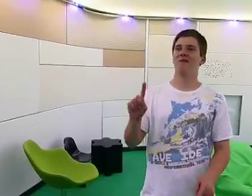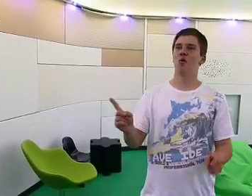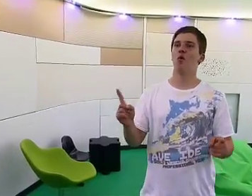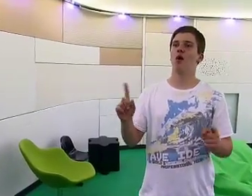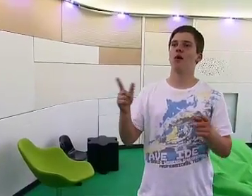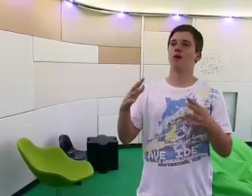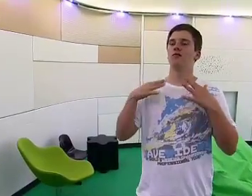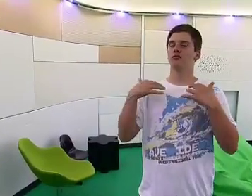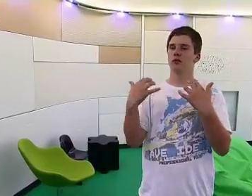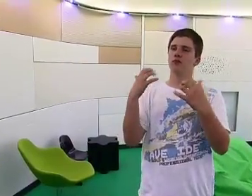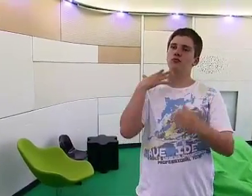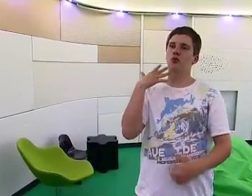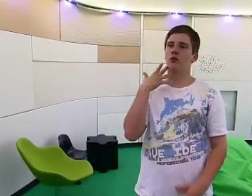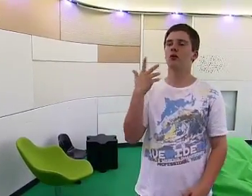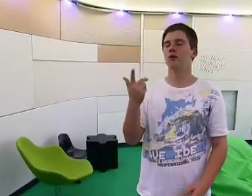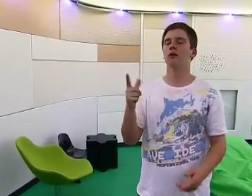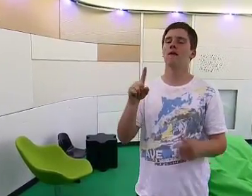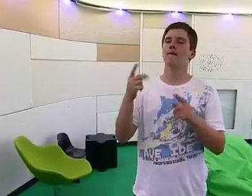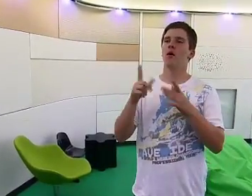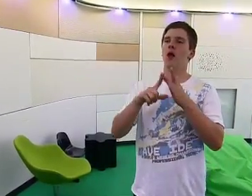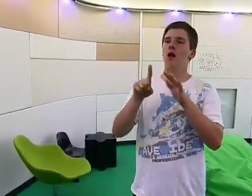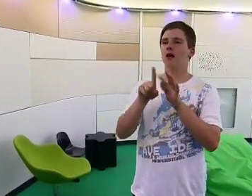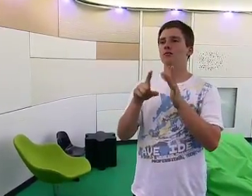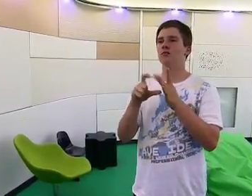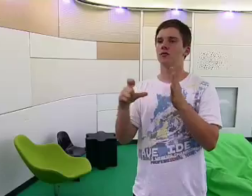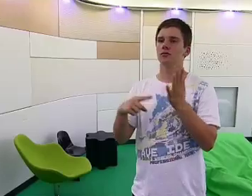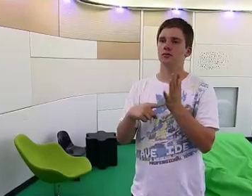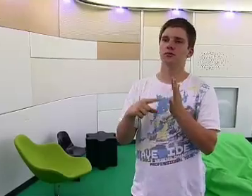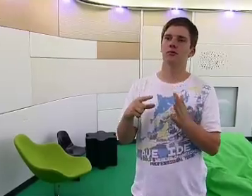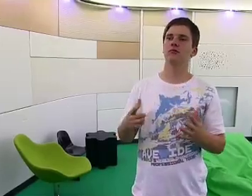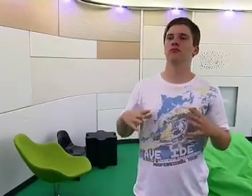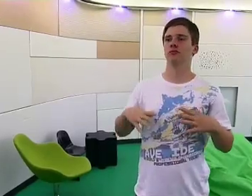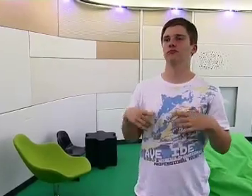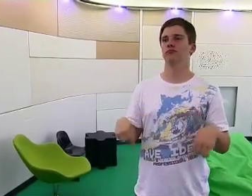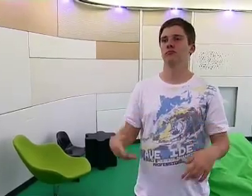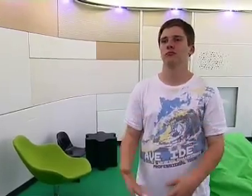This room is for sensory spaces, ICT and relaxation.